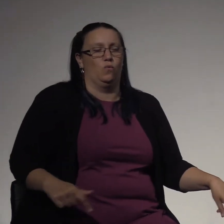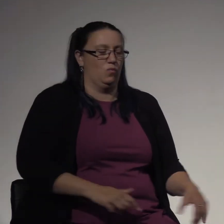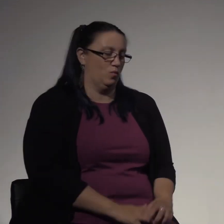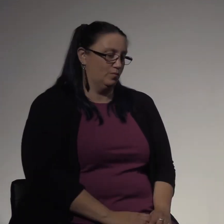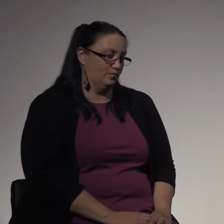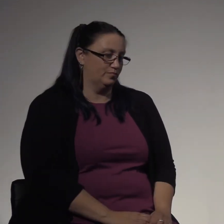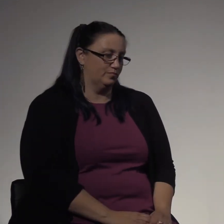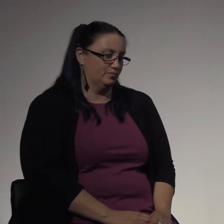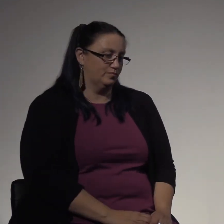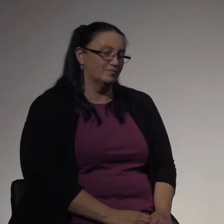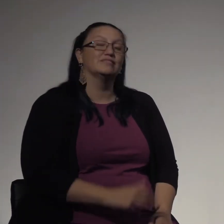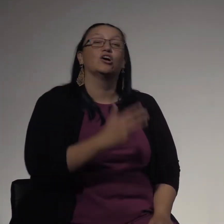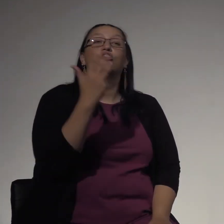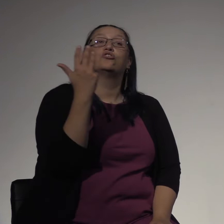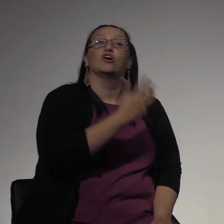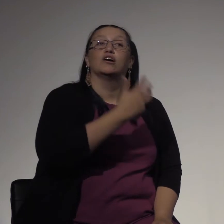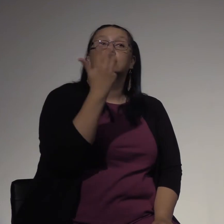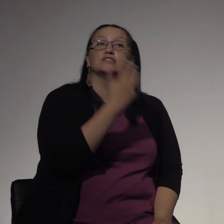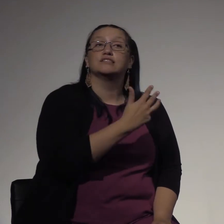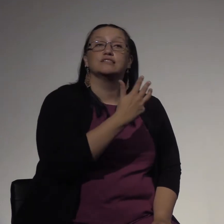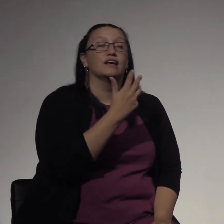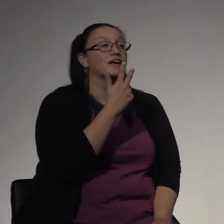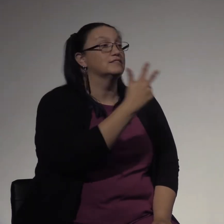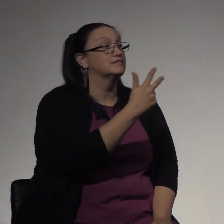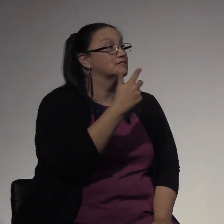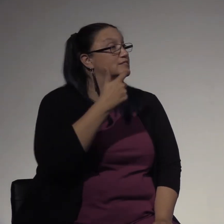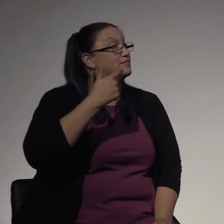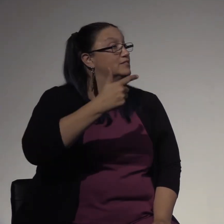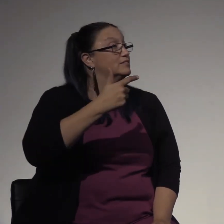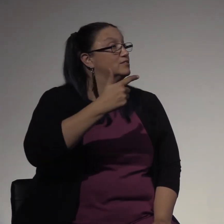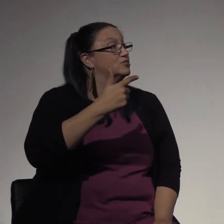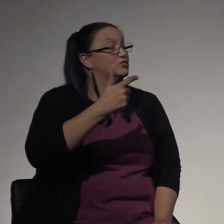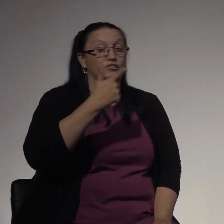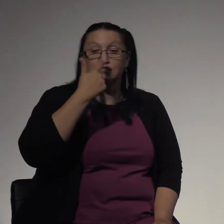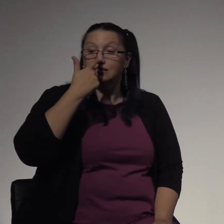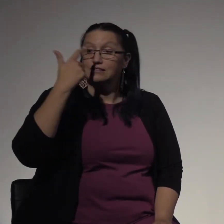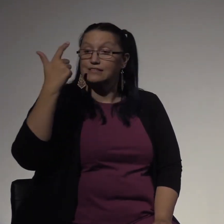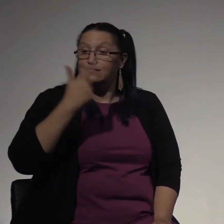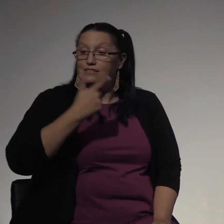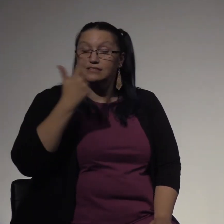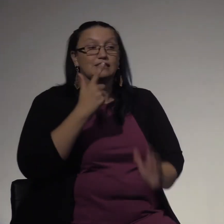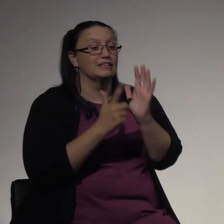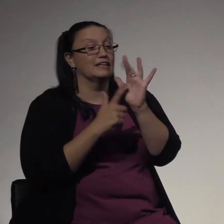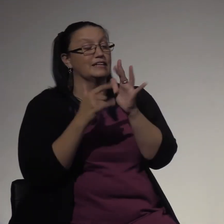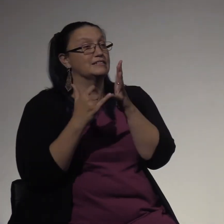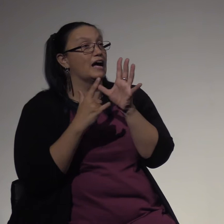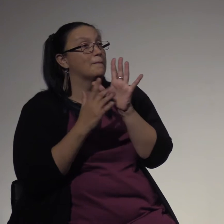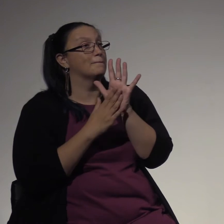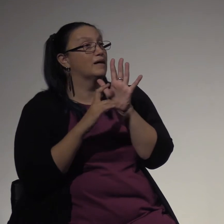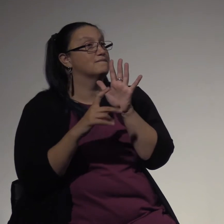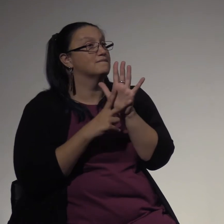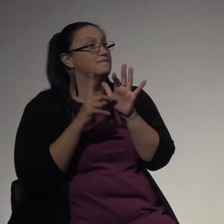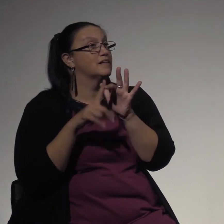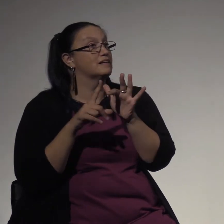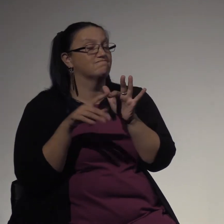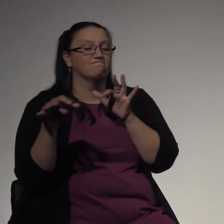In 1987, 17-year-old Lisa McVie is planning to take her